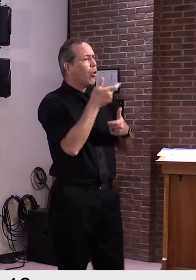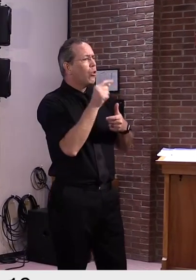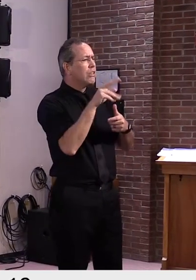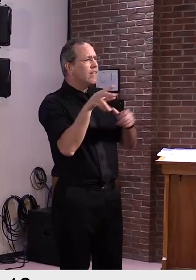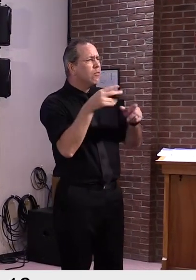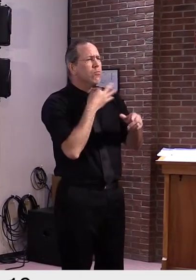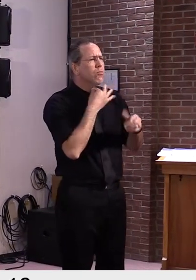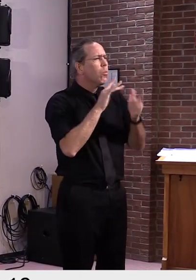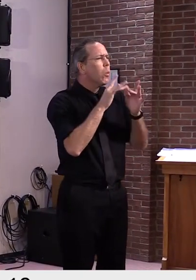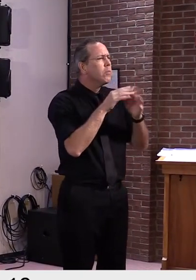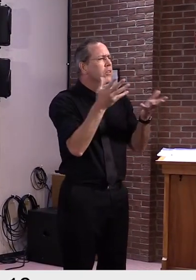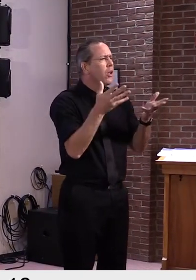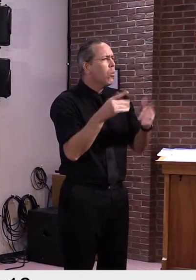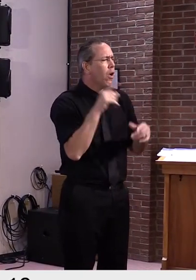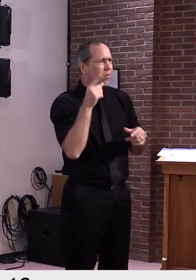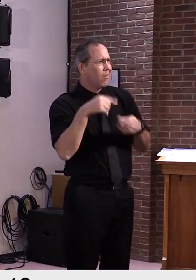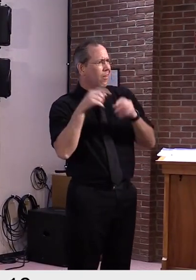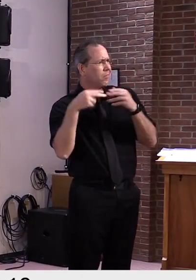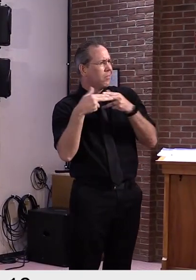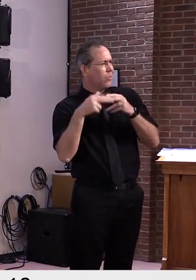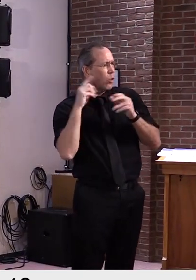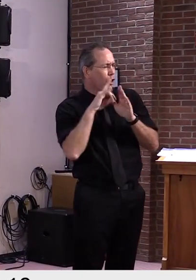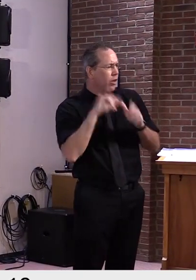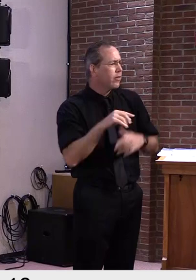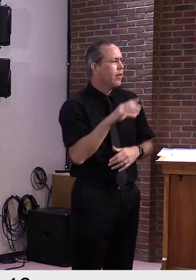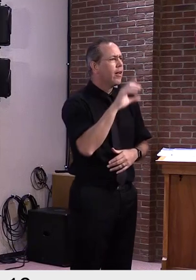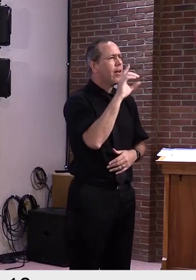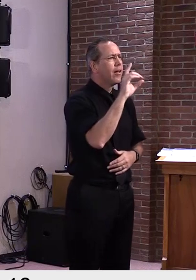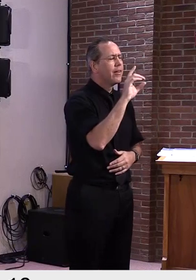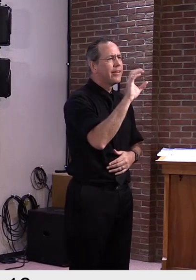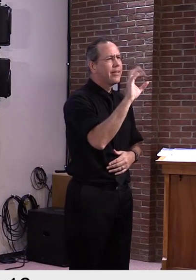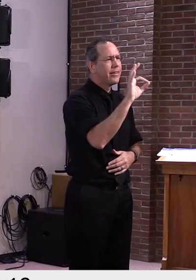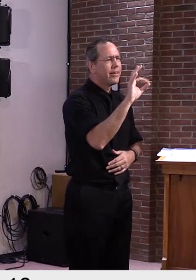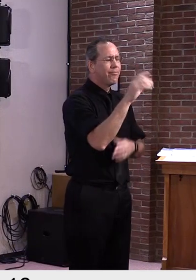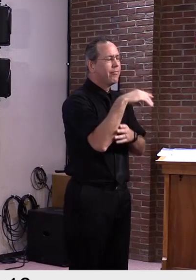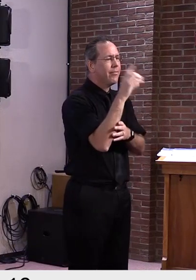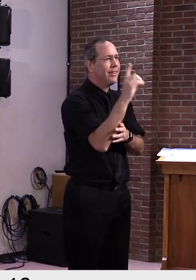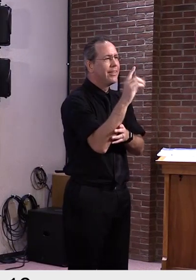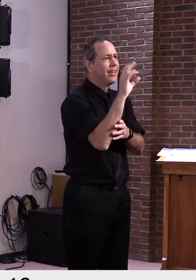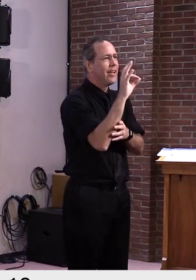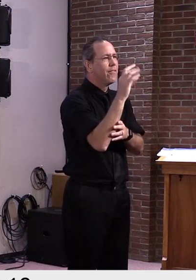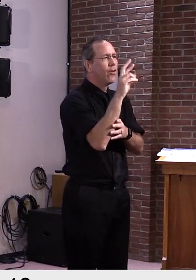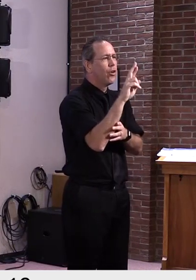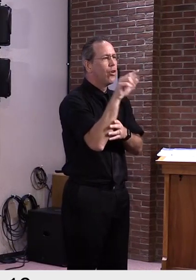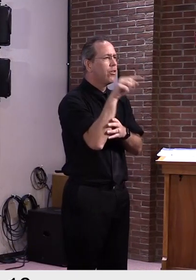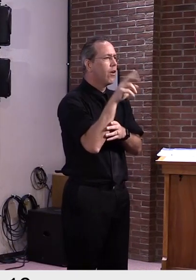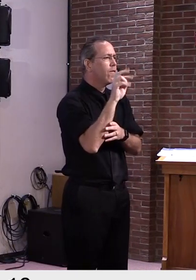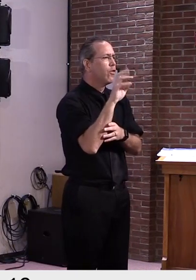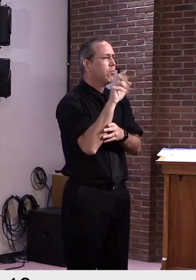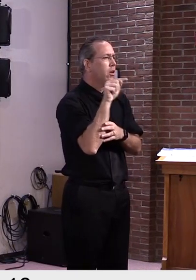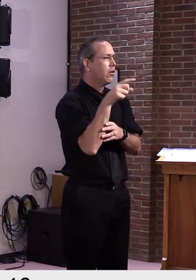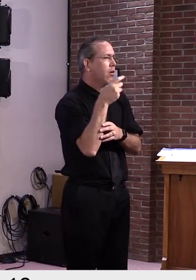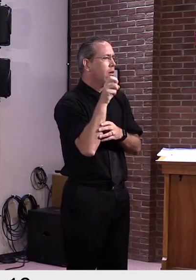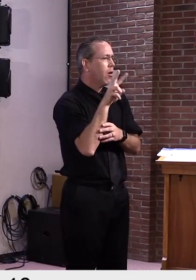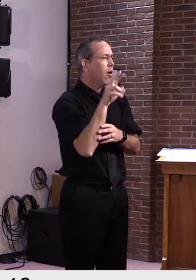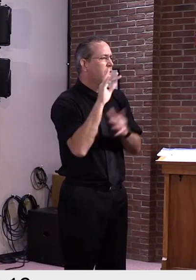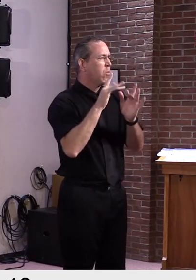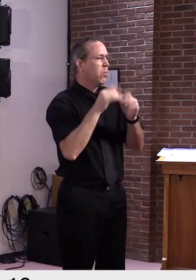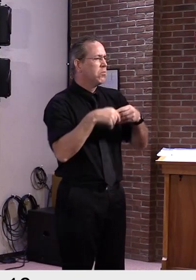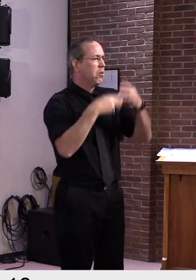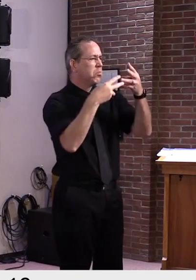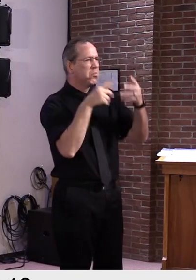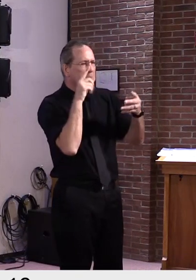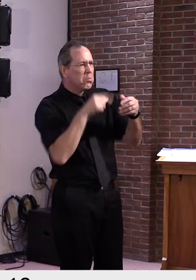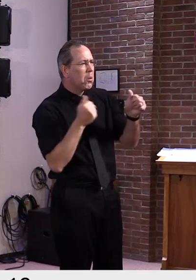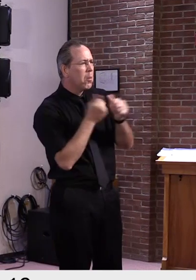on our department's website, dfr.vermont.gov. I will begin today again with an overview of our national